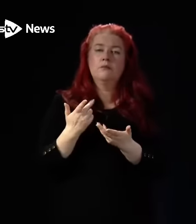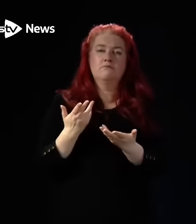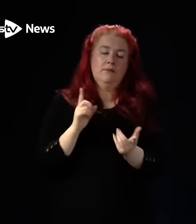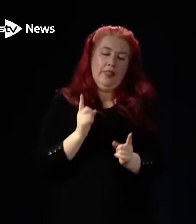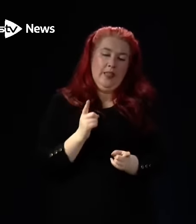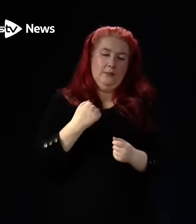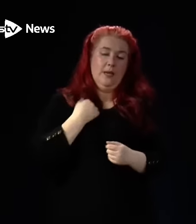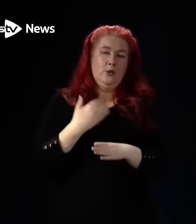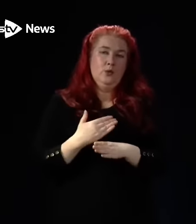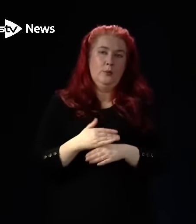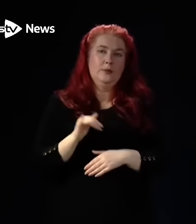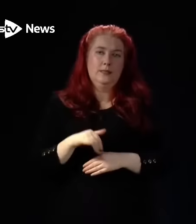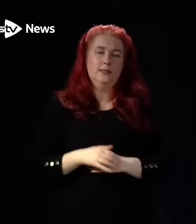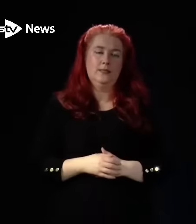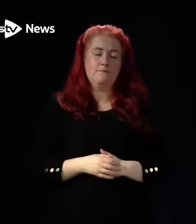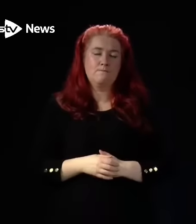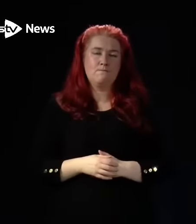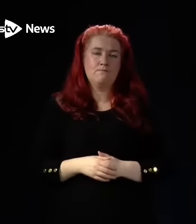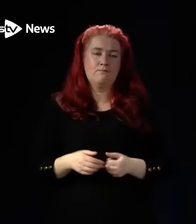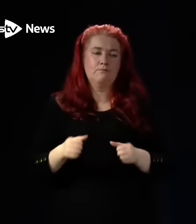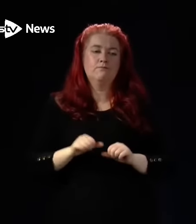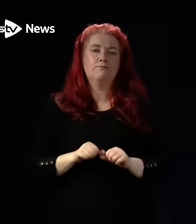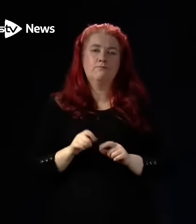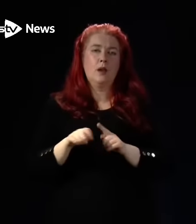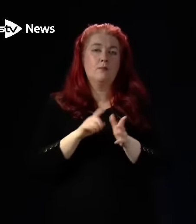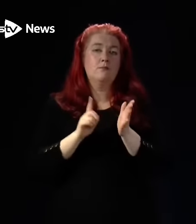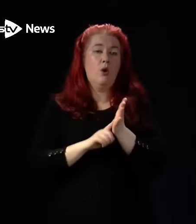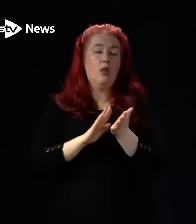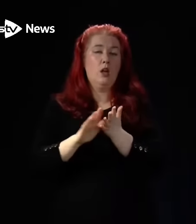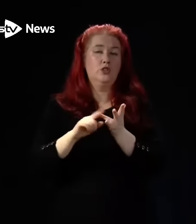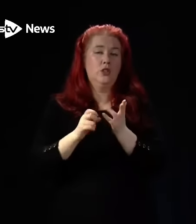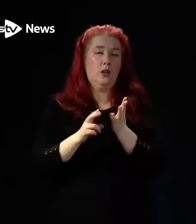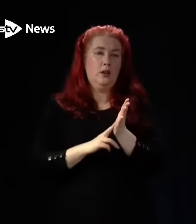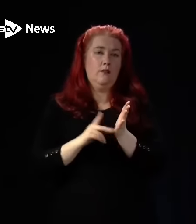the nature of my job. Paul Hutchin from the Daily Record.